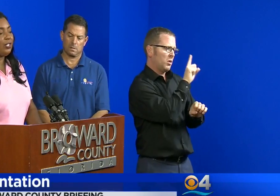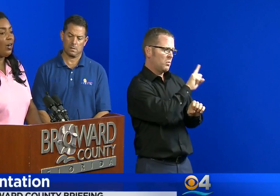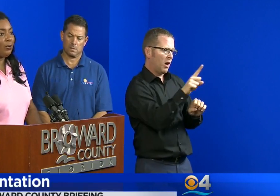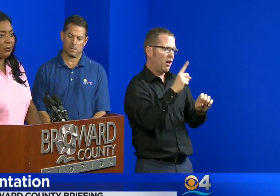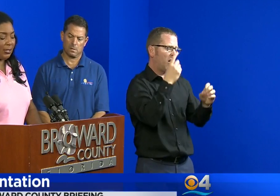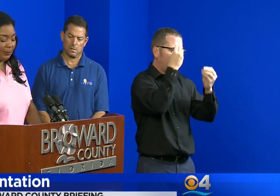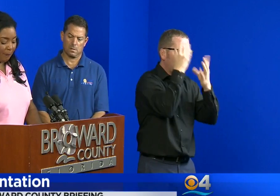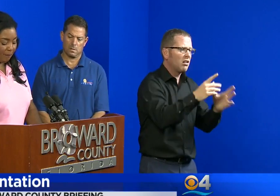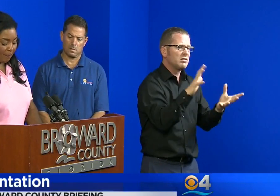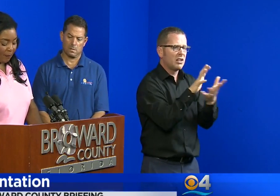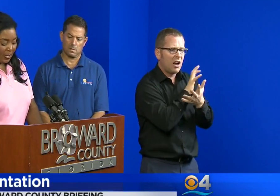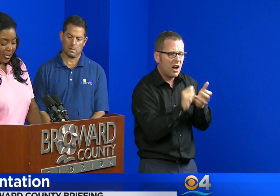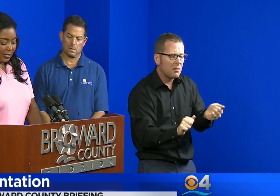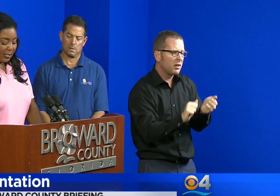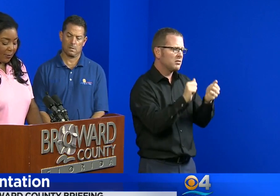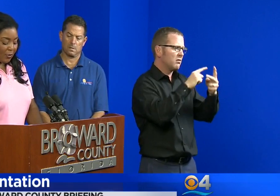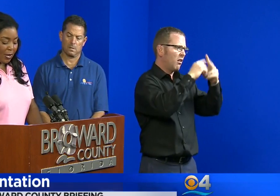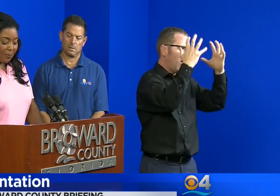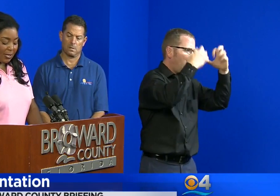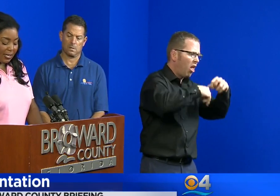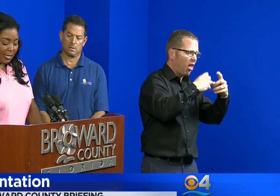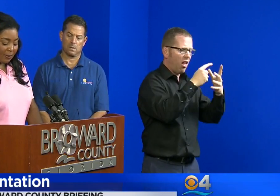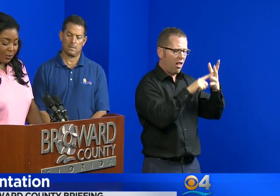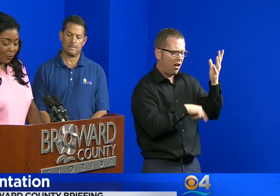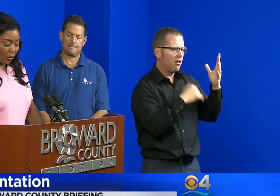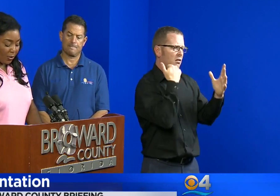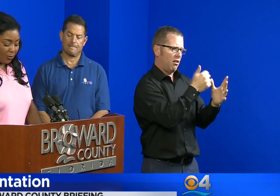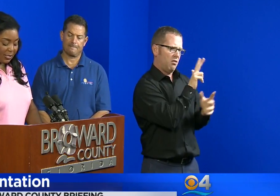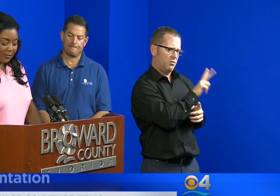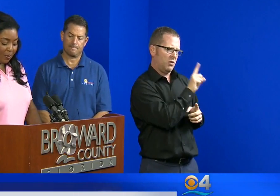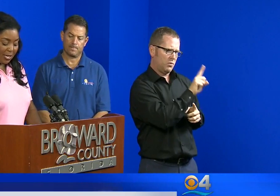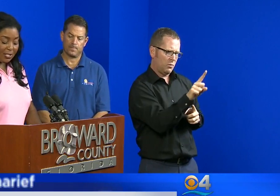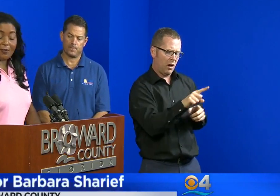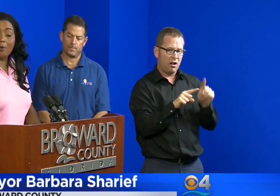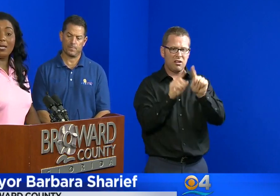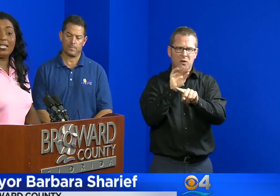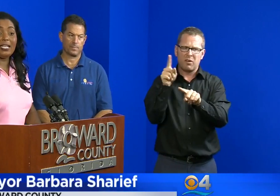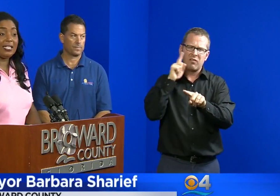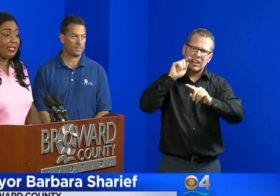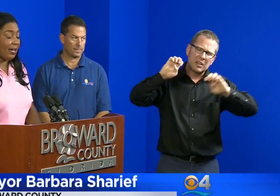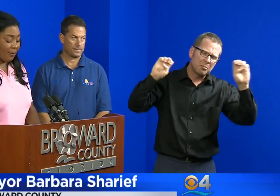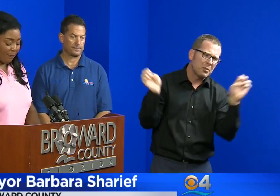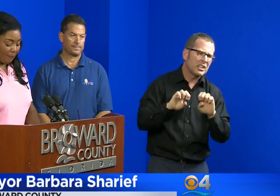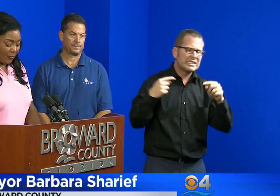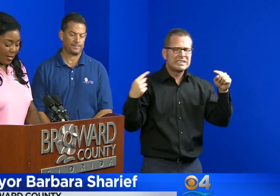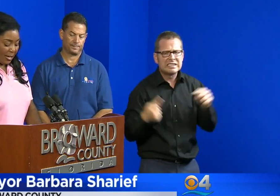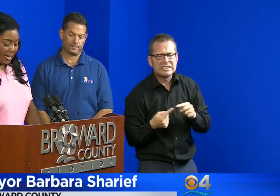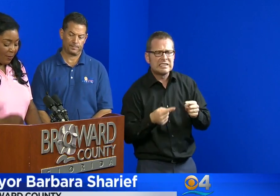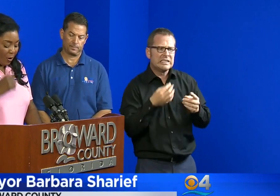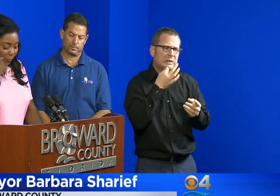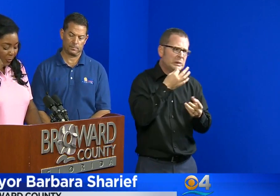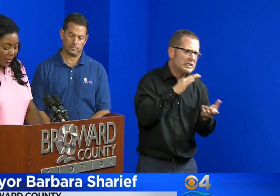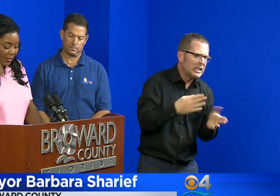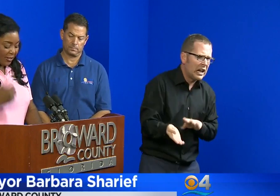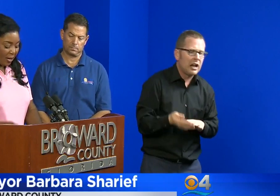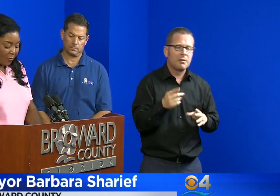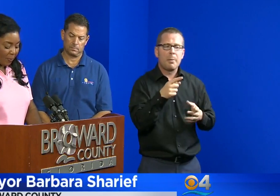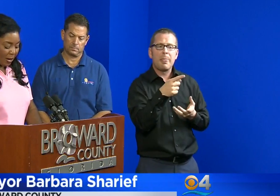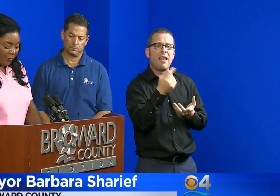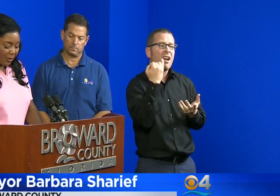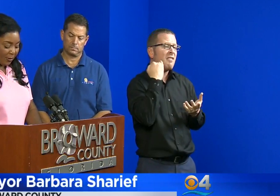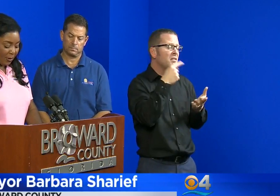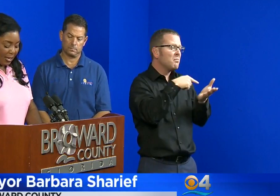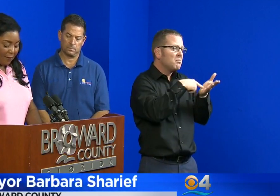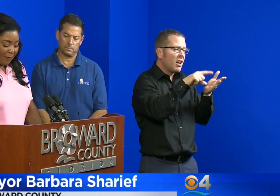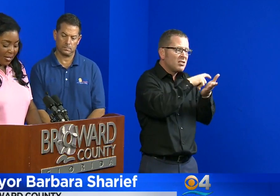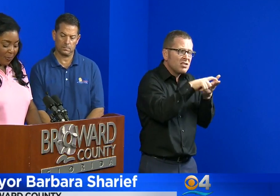emergencies only. Some of you have been unable to work or receive a paycheck for many days now. I am hopeful that the non